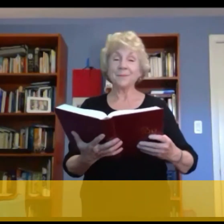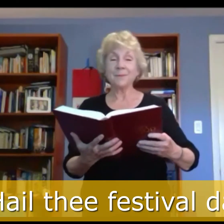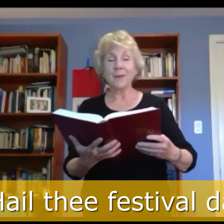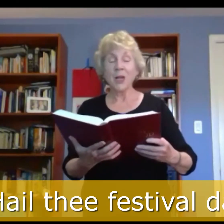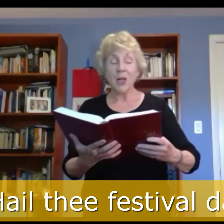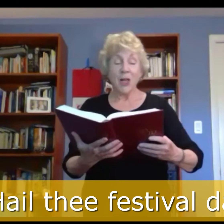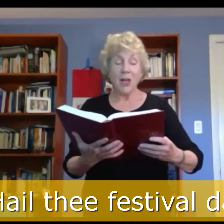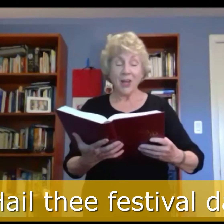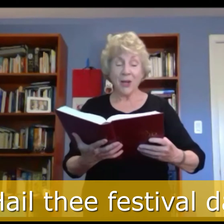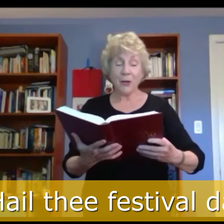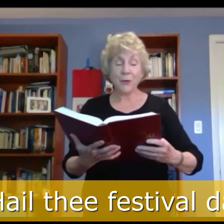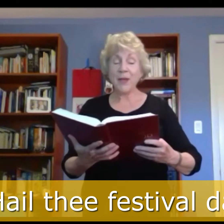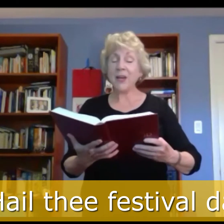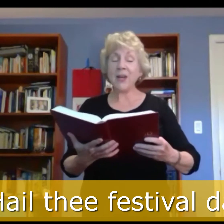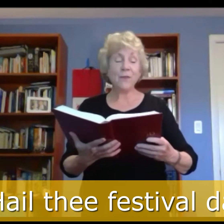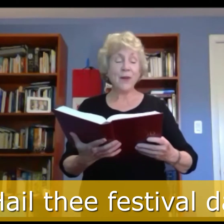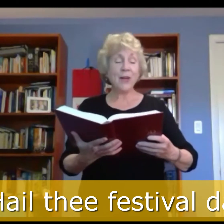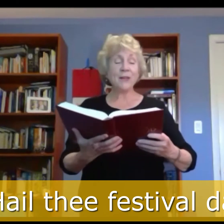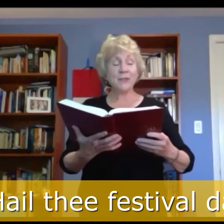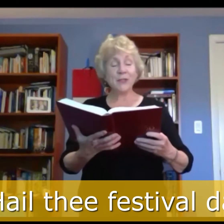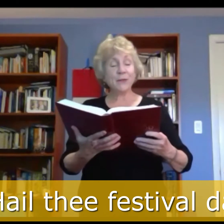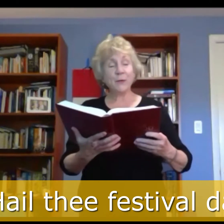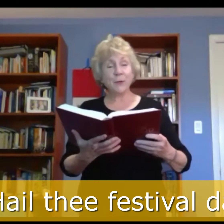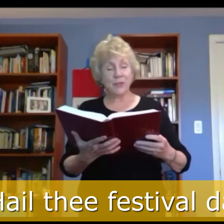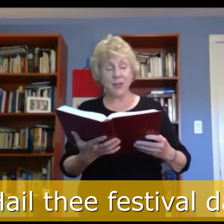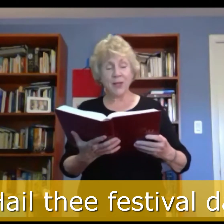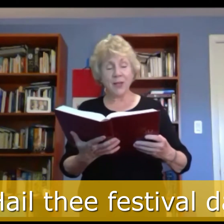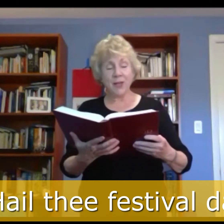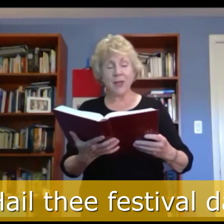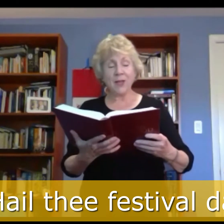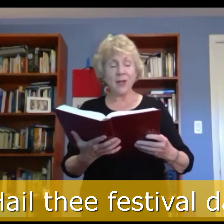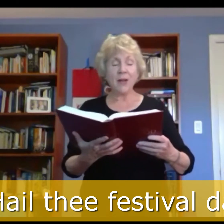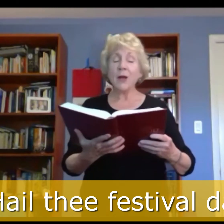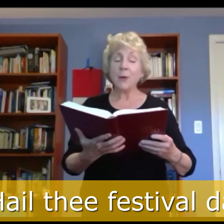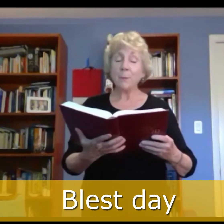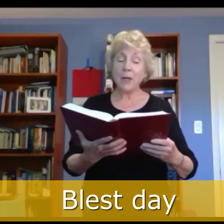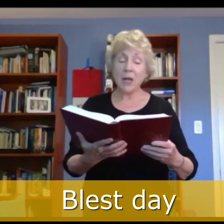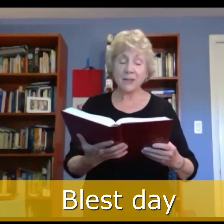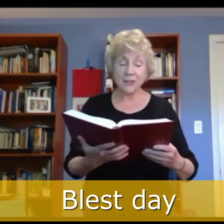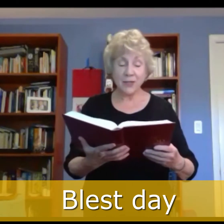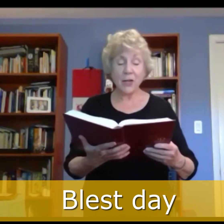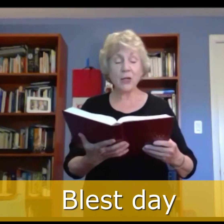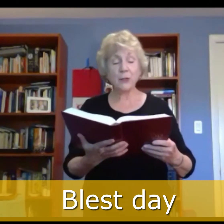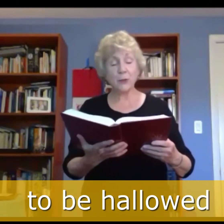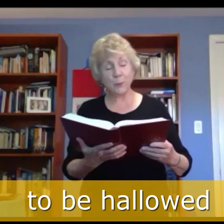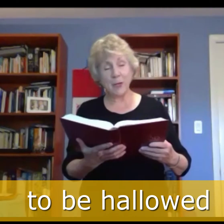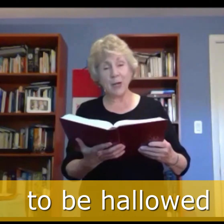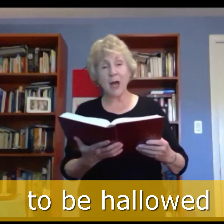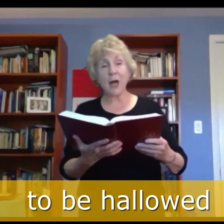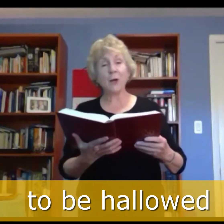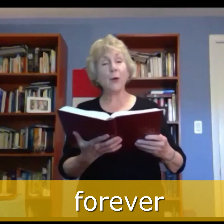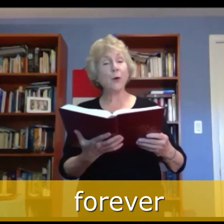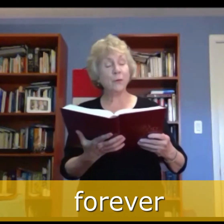Hail Thee Festival Day, blessed day to be hallowed